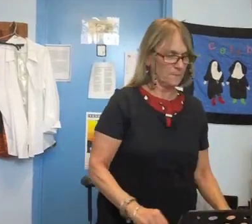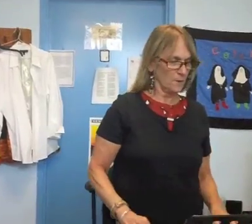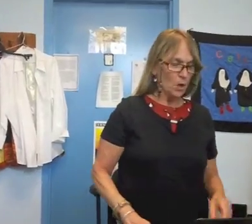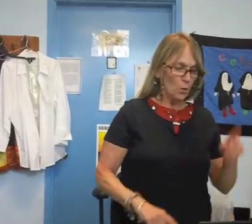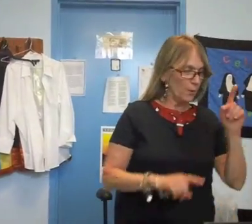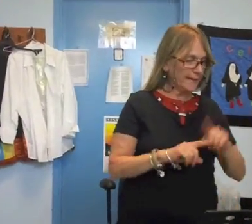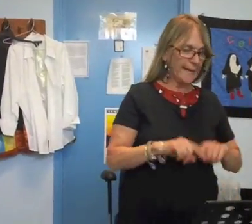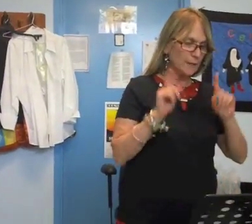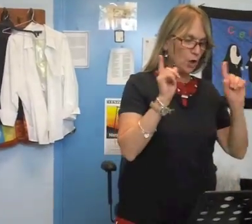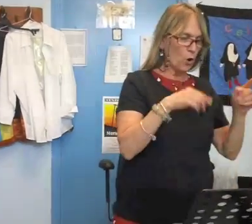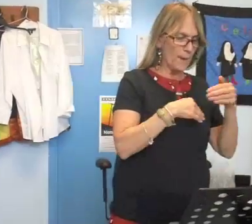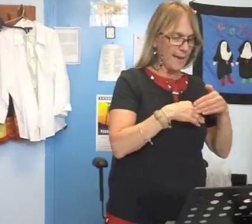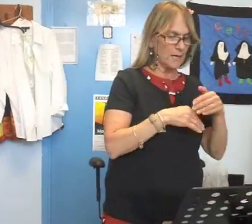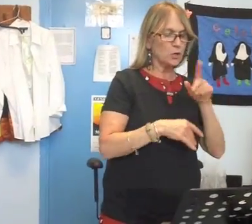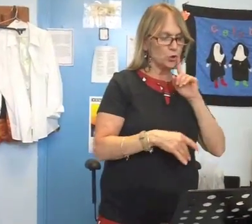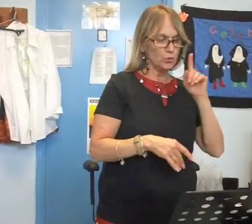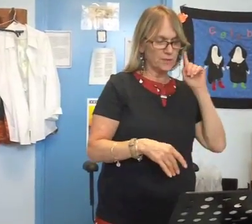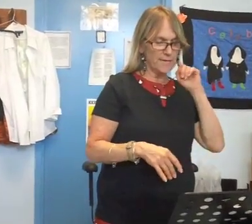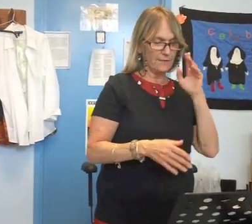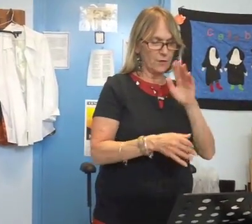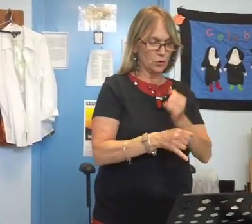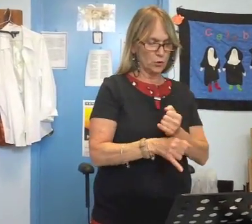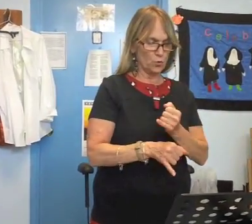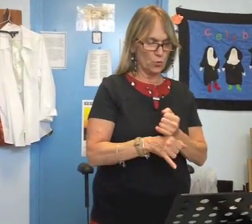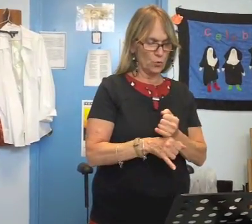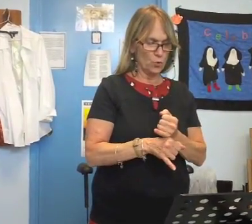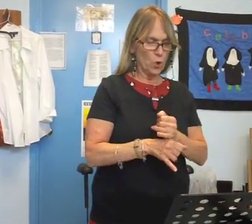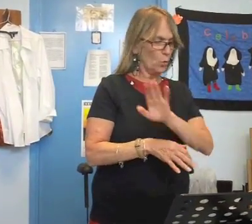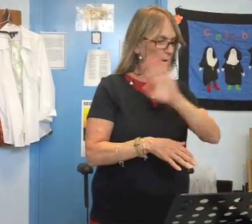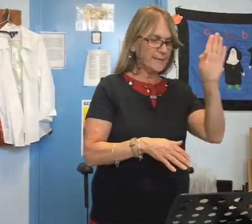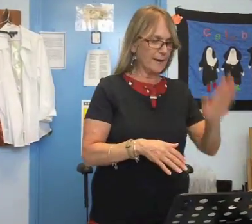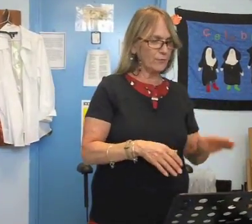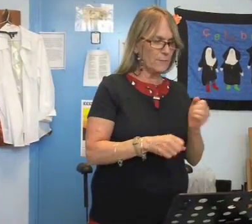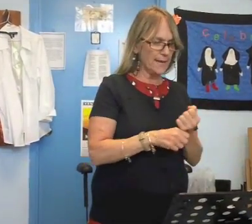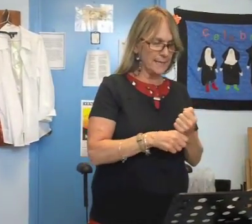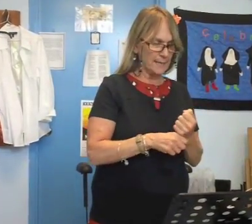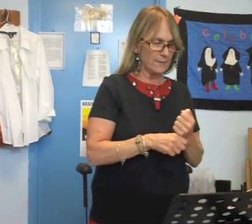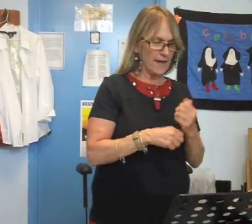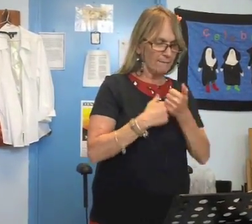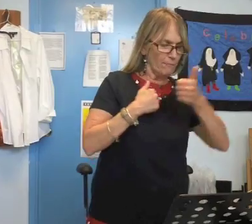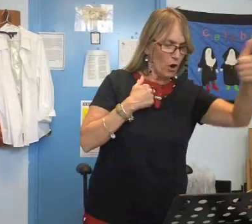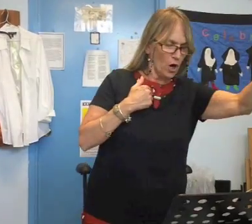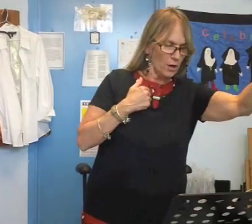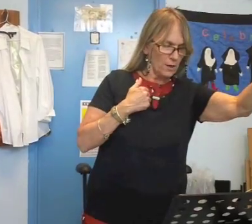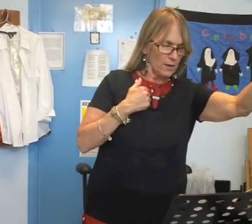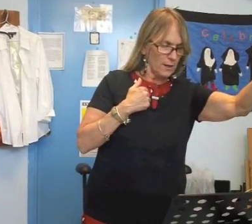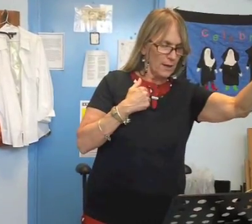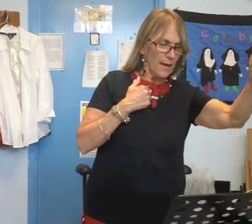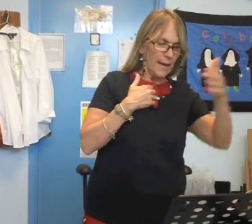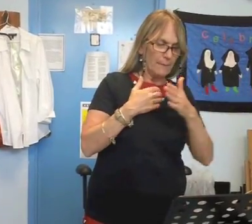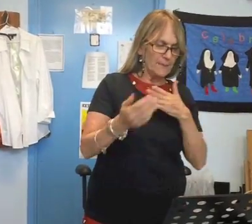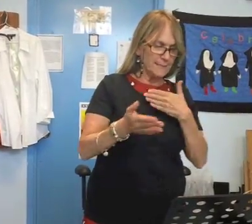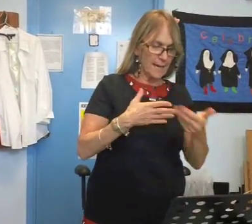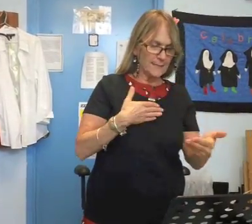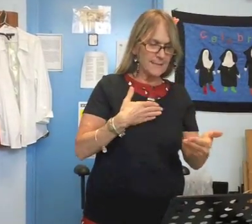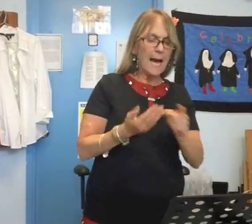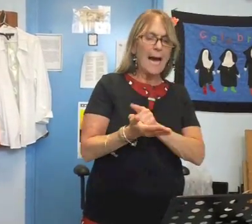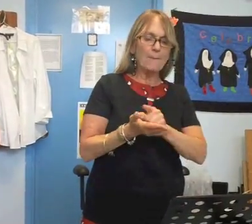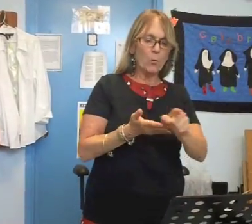we can't go back to the deaf school we never make it that far besides I'm a